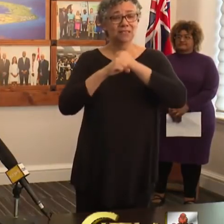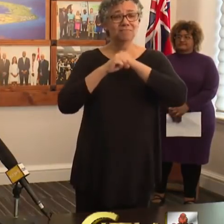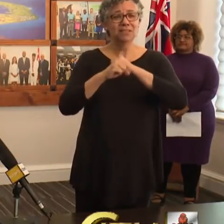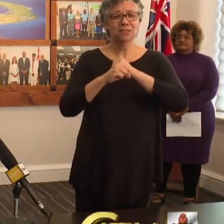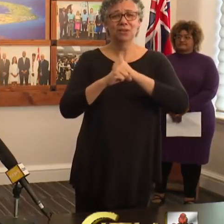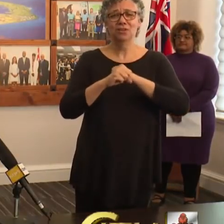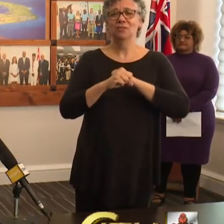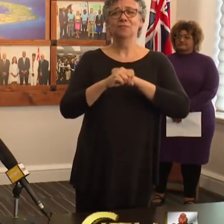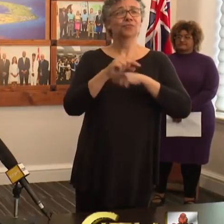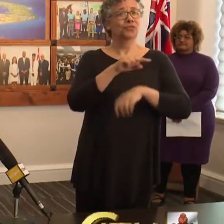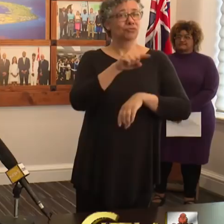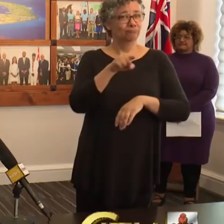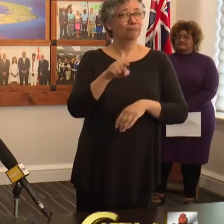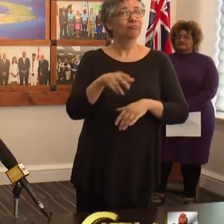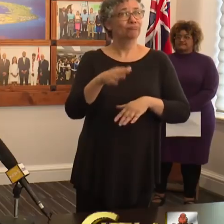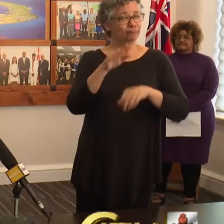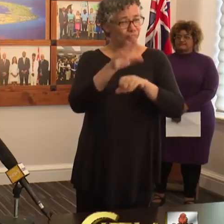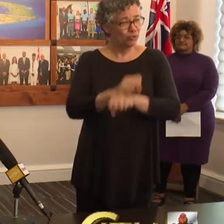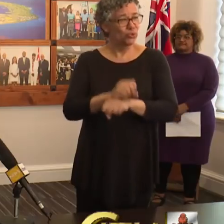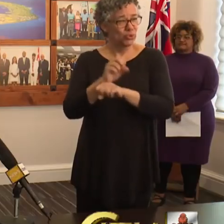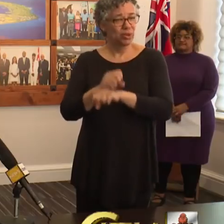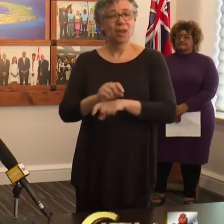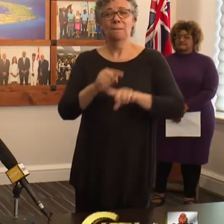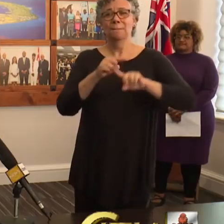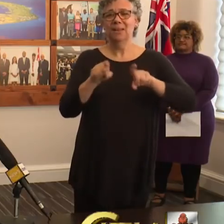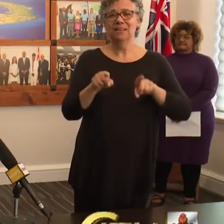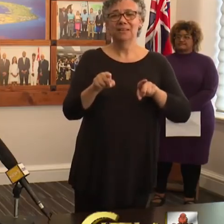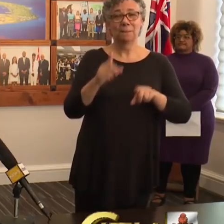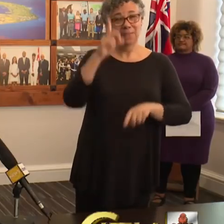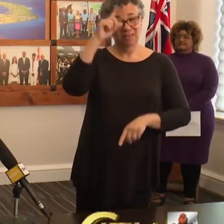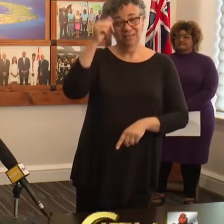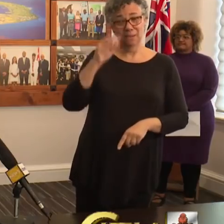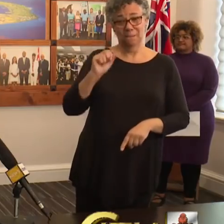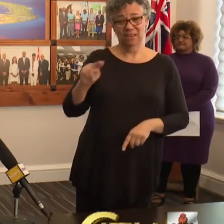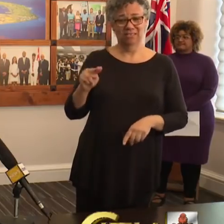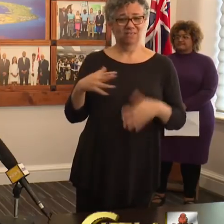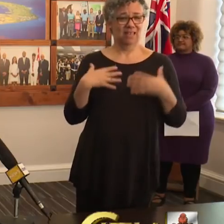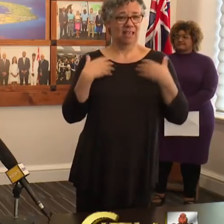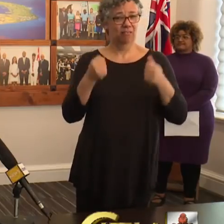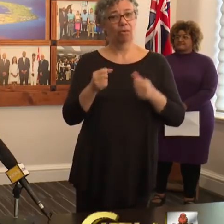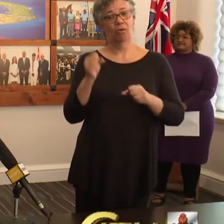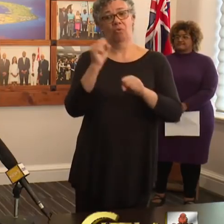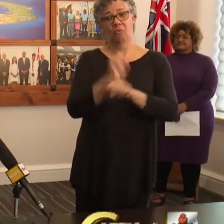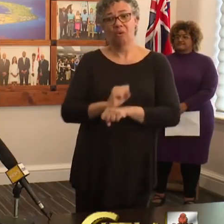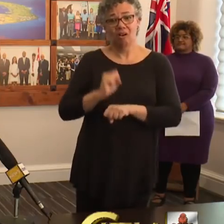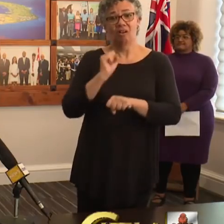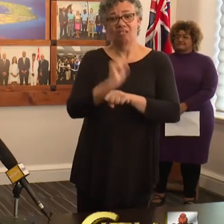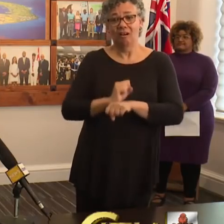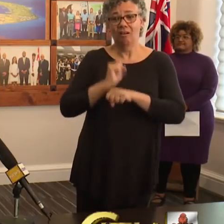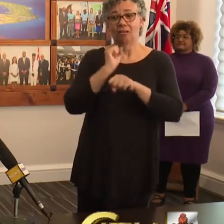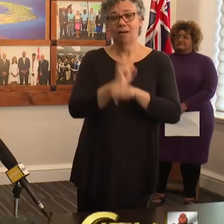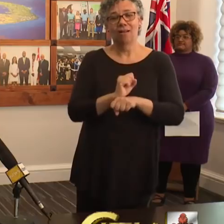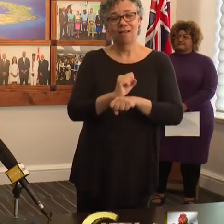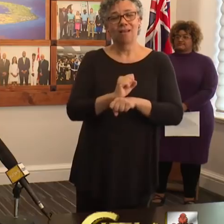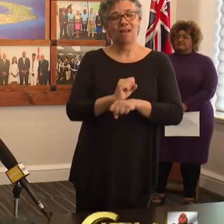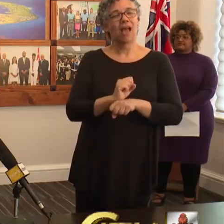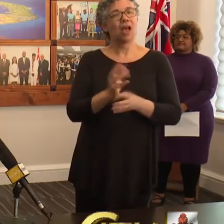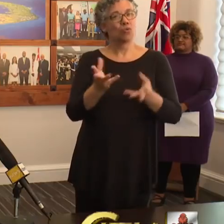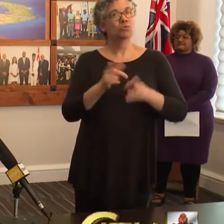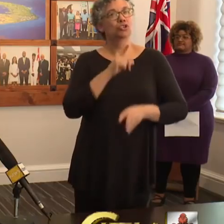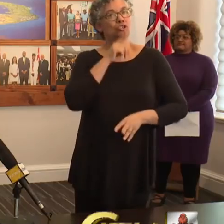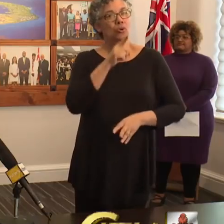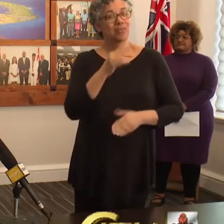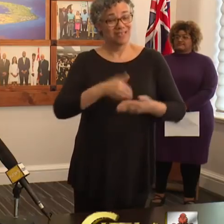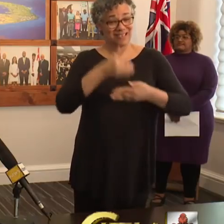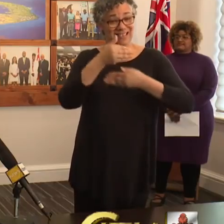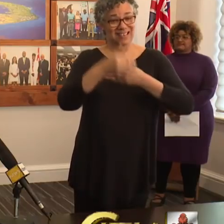press conferences which are taking place, but because the Ministry of Health has been doing so much work, I'm going to make sure that our next